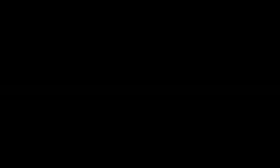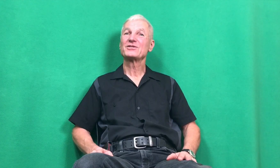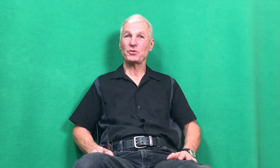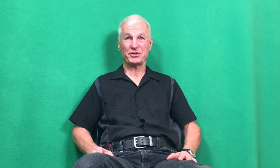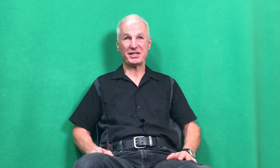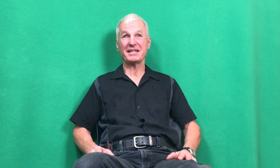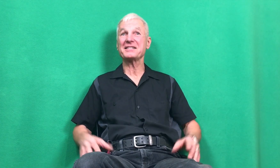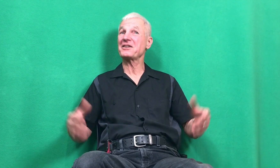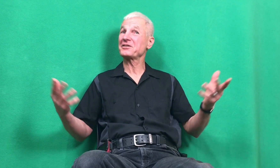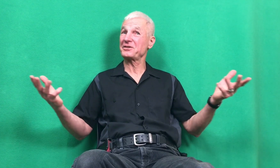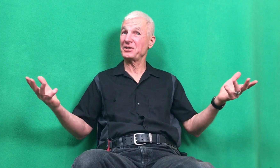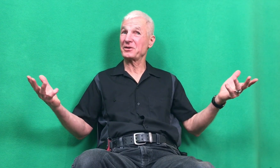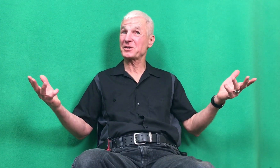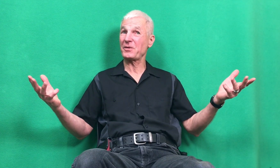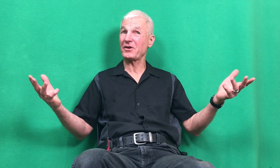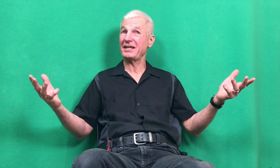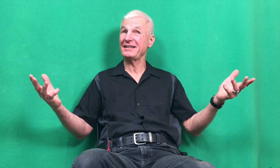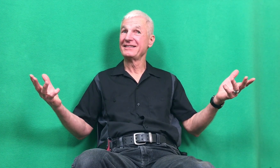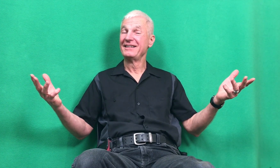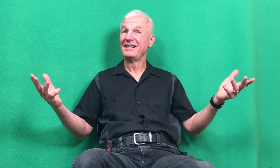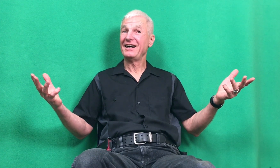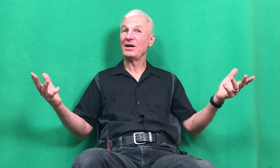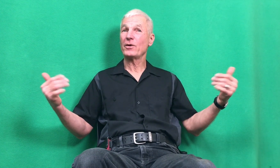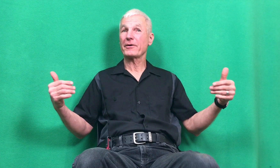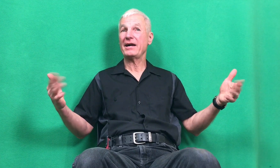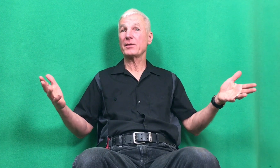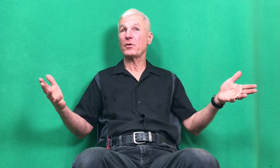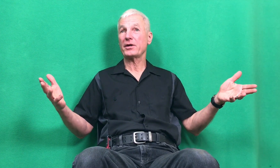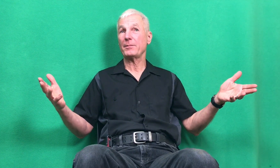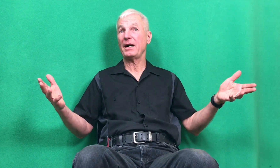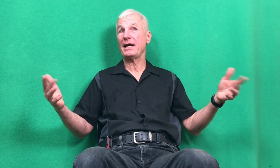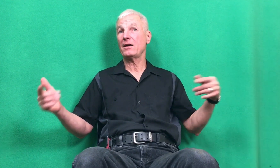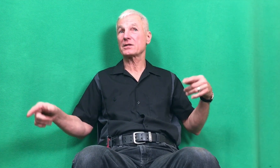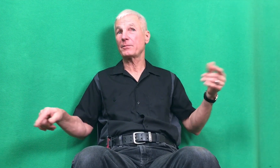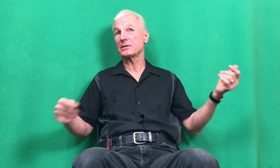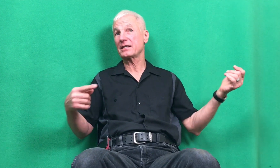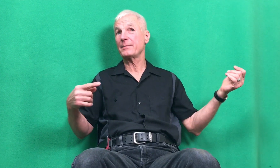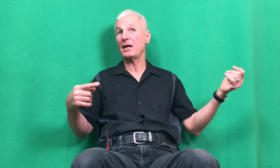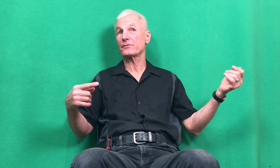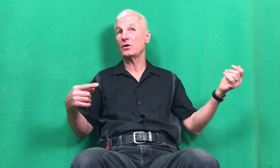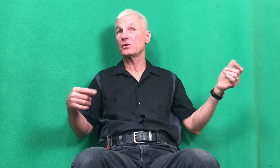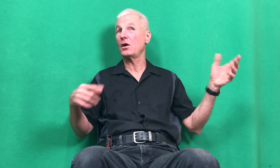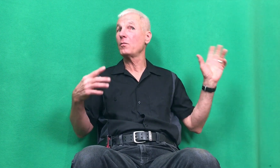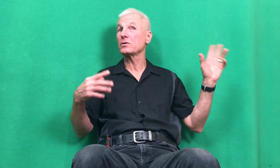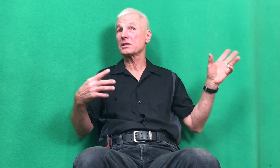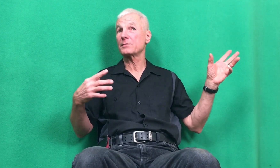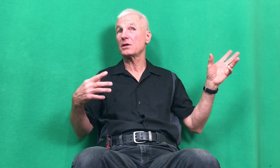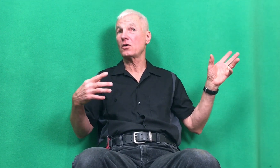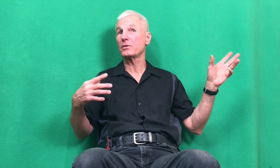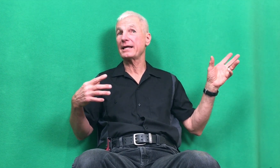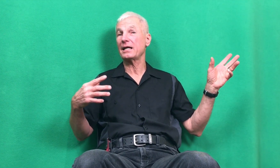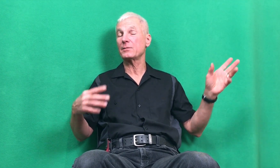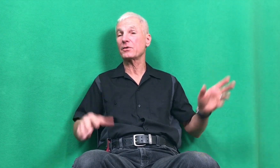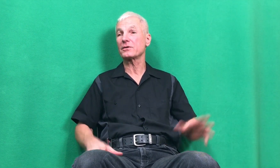George Jenkins, also known as Sparky, we were having a party at my house up on Ski Mountain Road, almost up to Obra Gatlinburg.